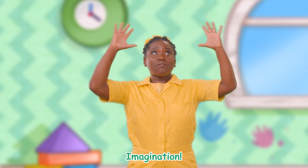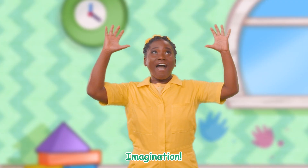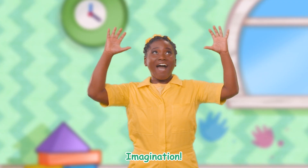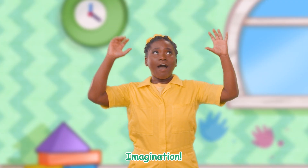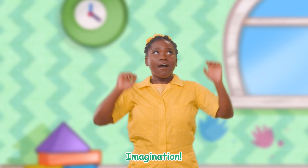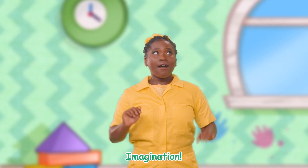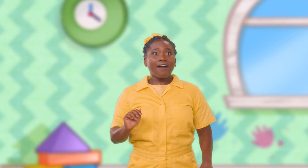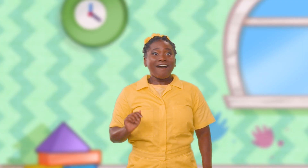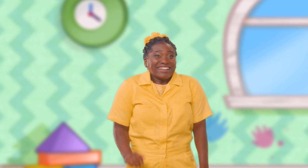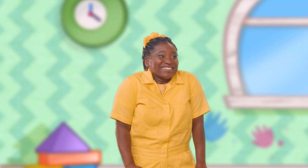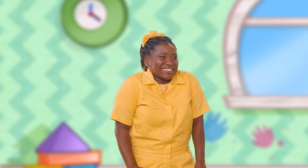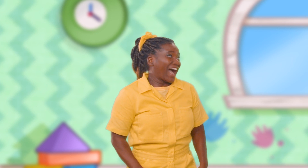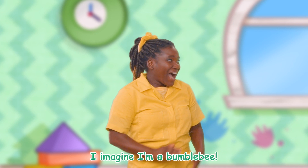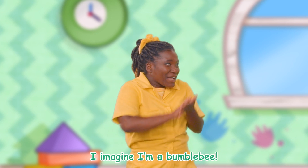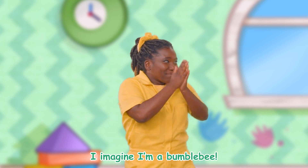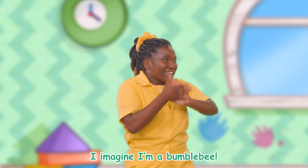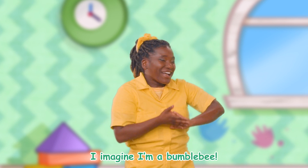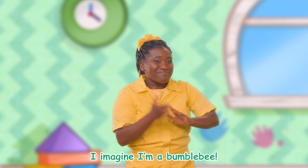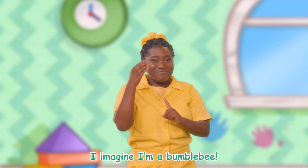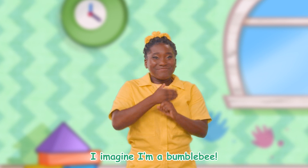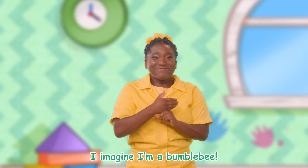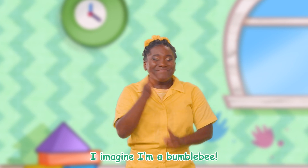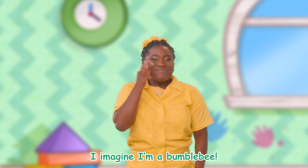Imagination! I imagine I'm a bumblebee!